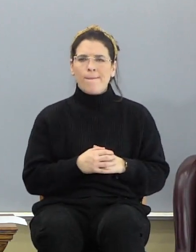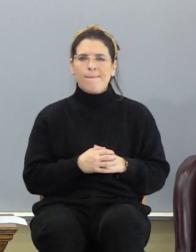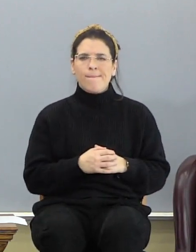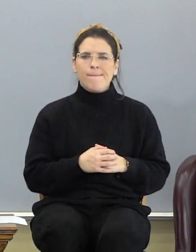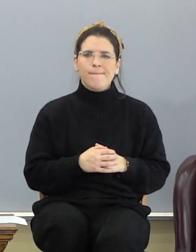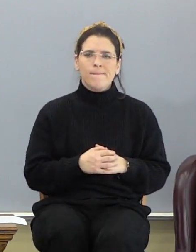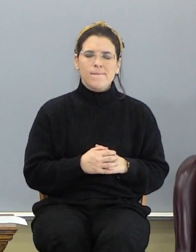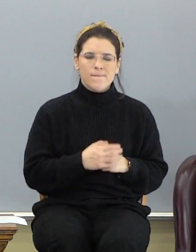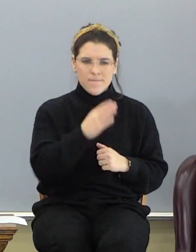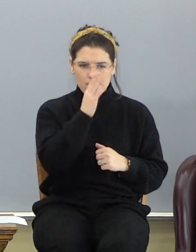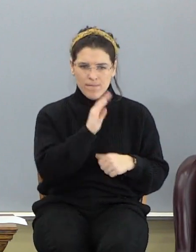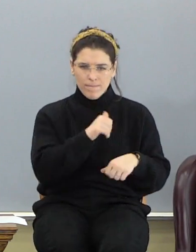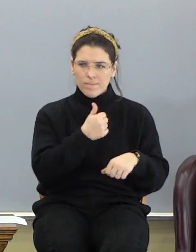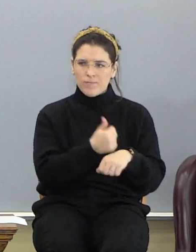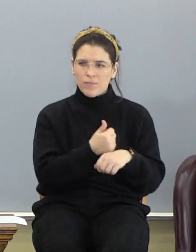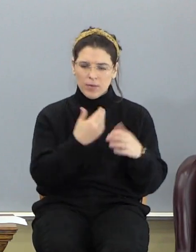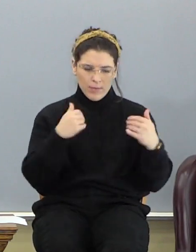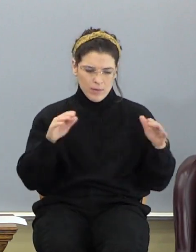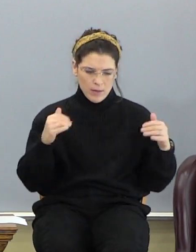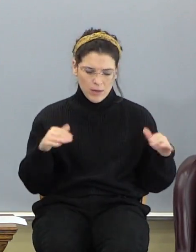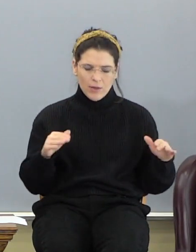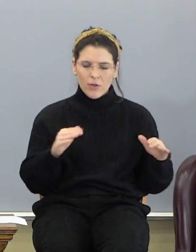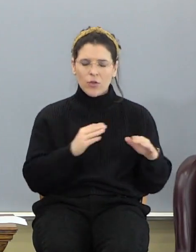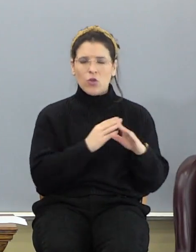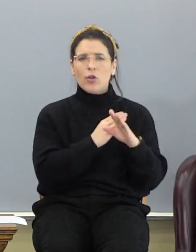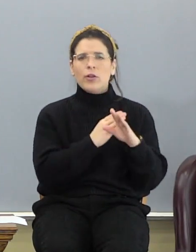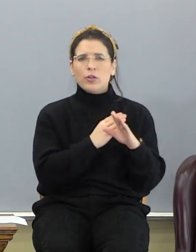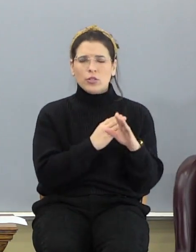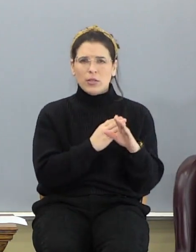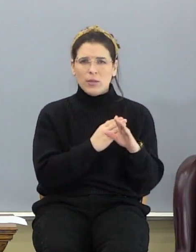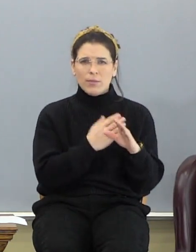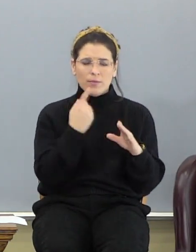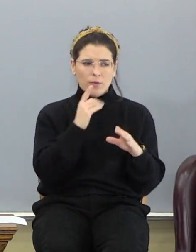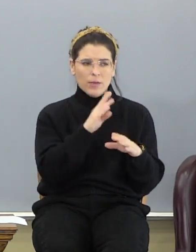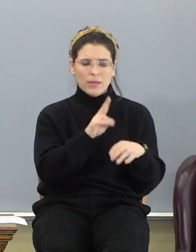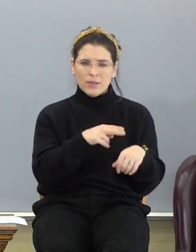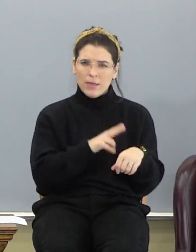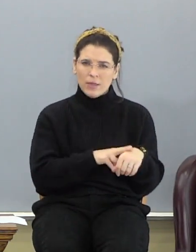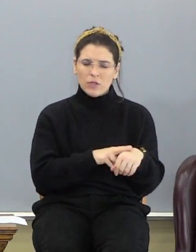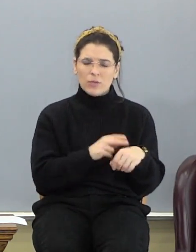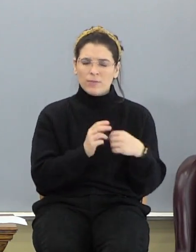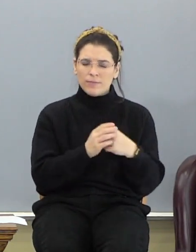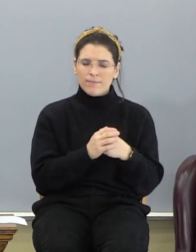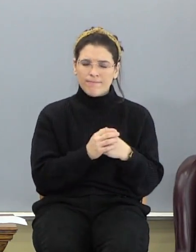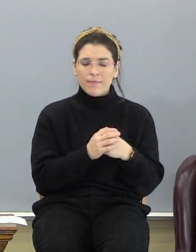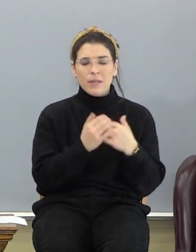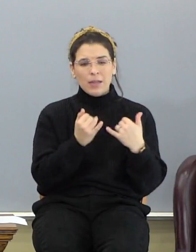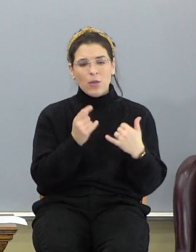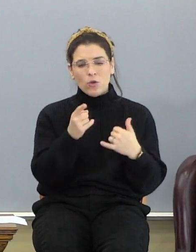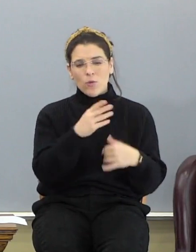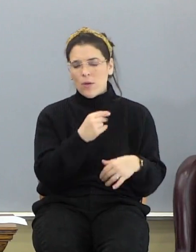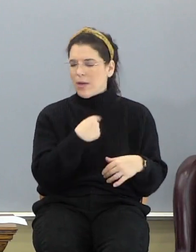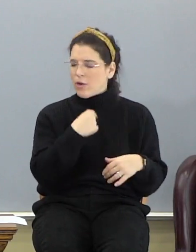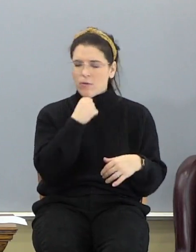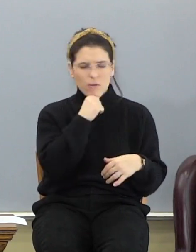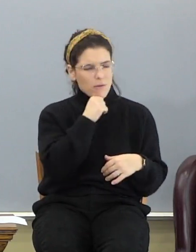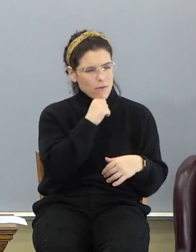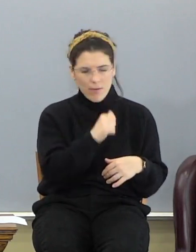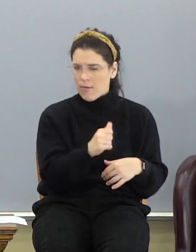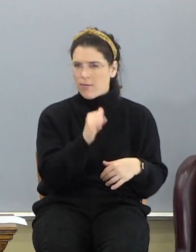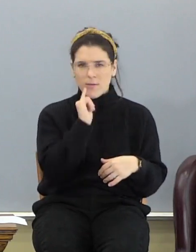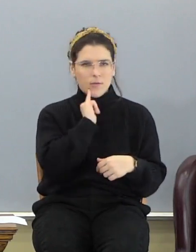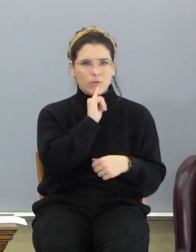So God establishes his angelic guardianship for his nation. Now, you and I are not Israel.